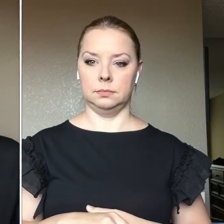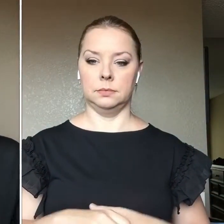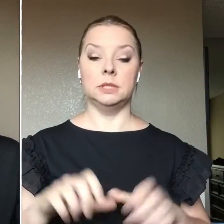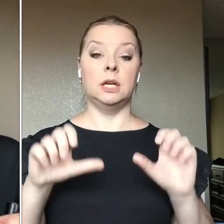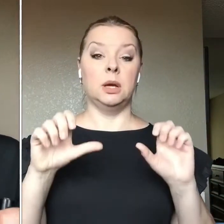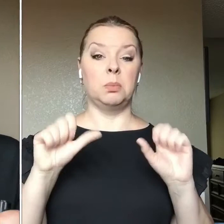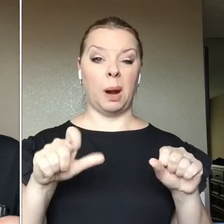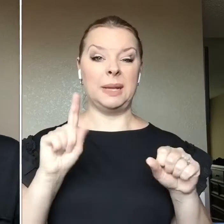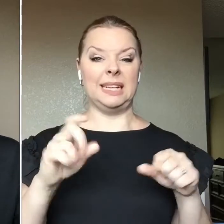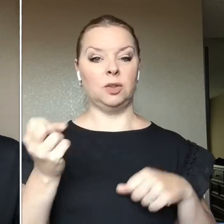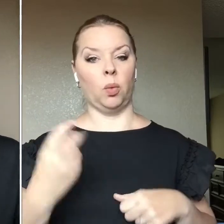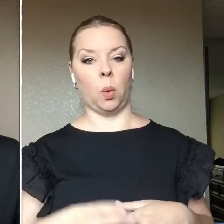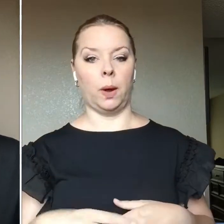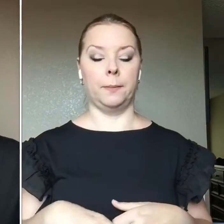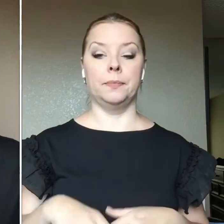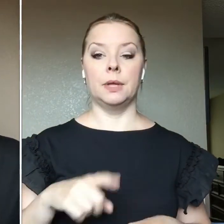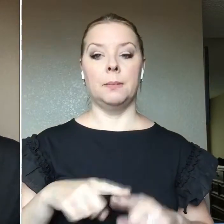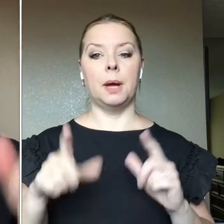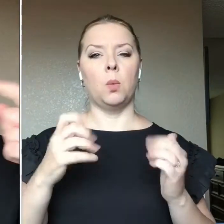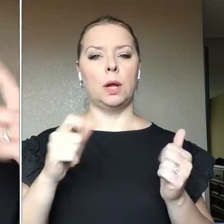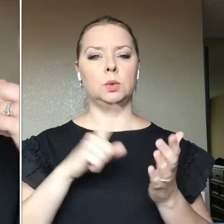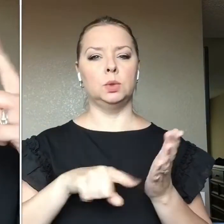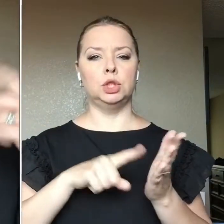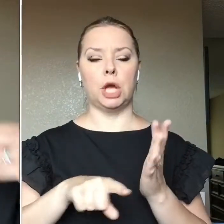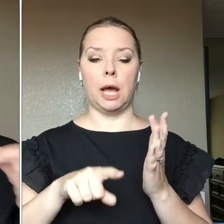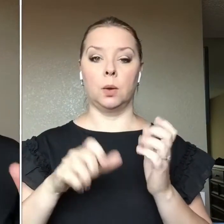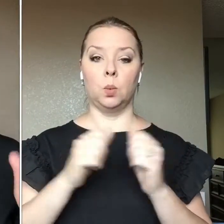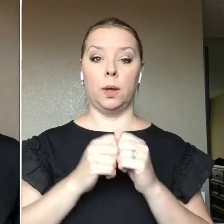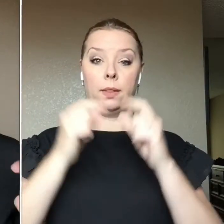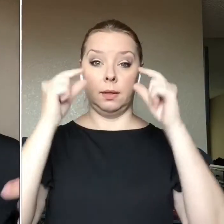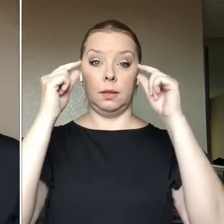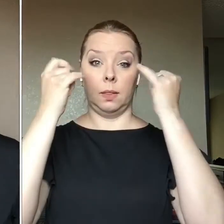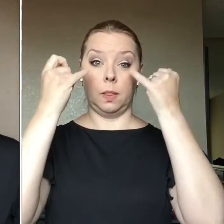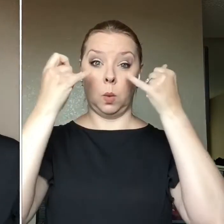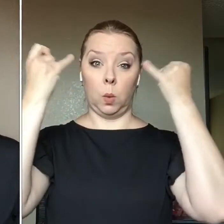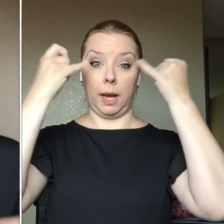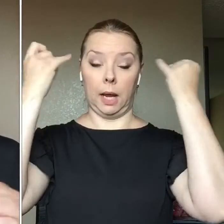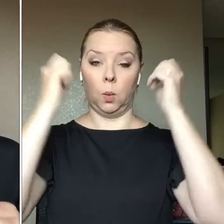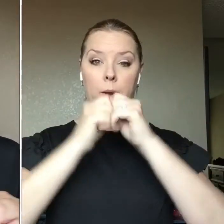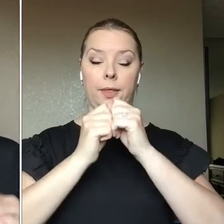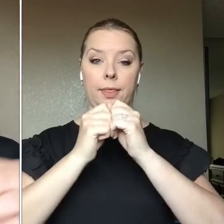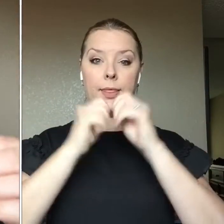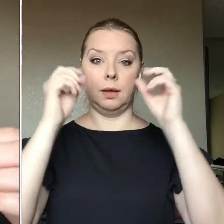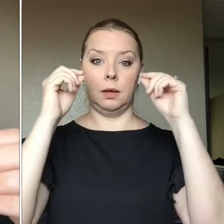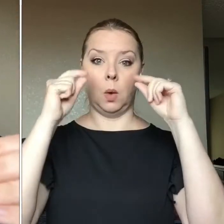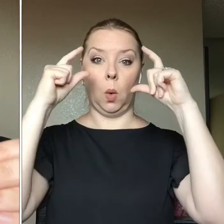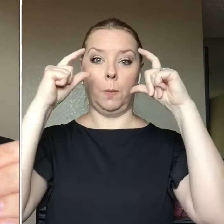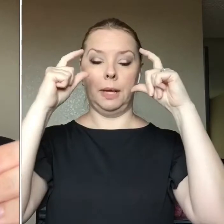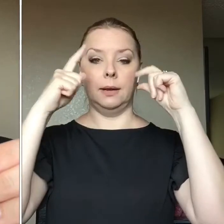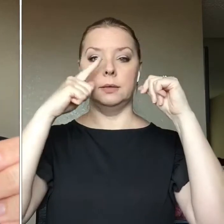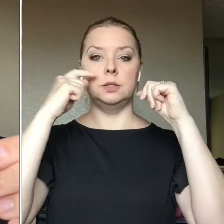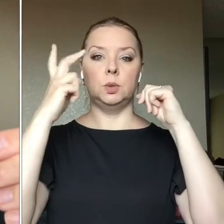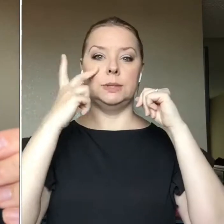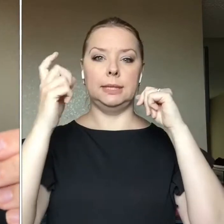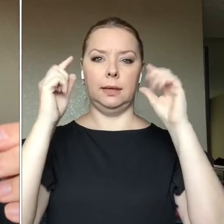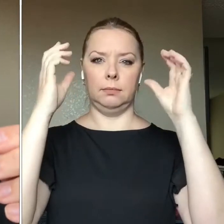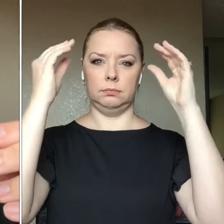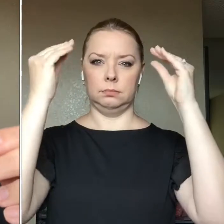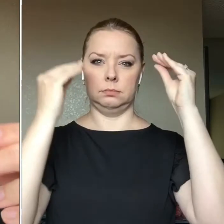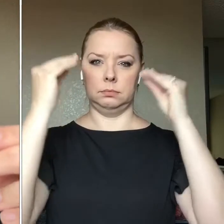tossed. And you want to check your wing with your eyes open so that you see where it's falling. But this one's a fun little one, and I kind of think of it like